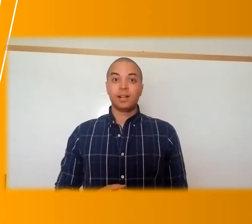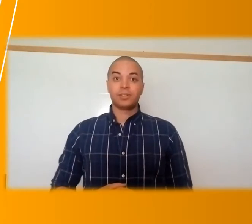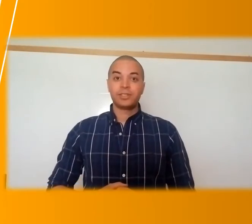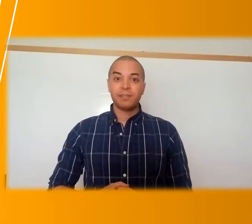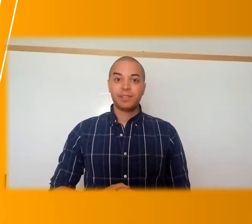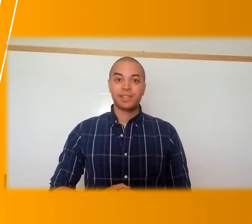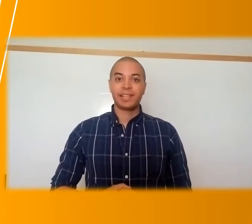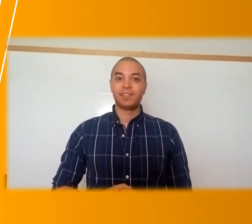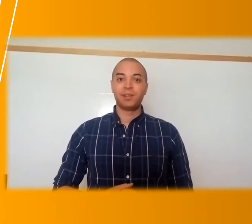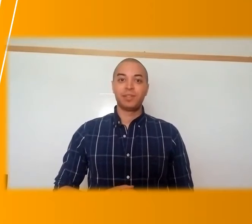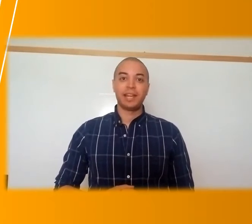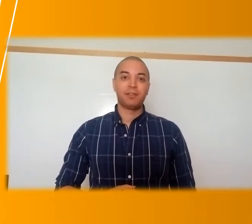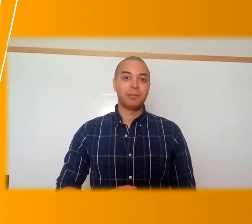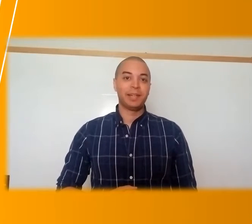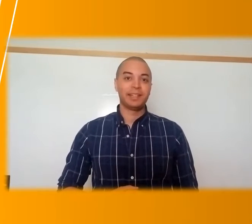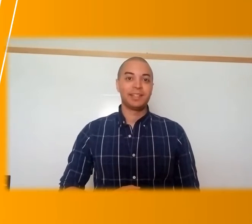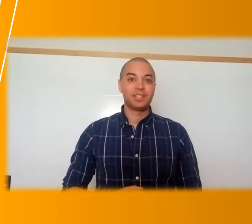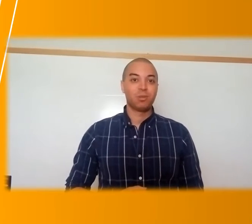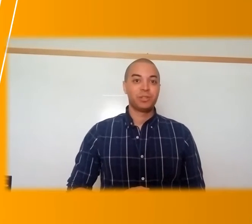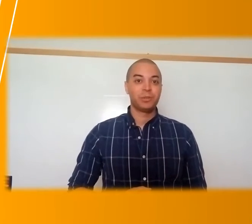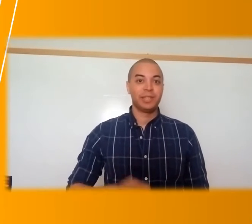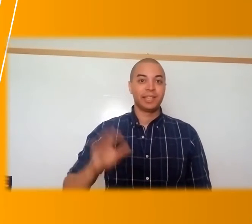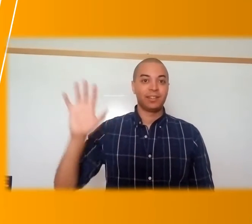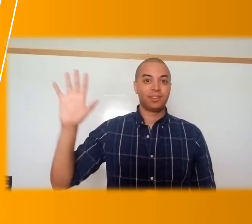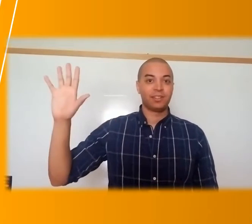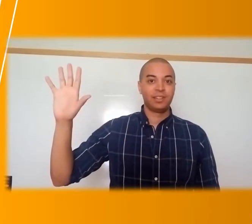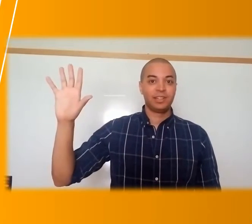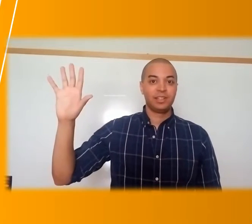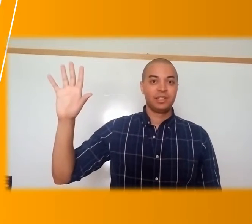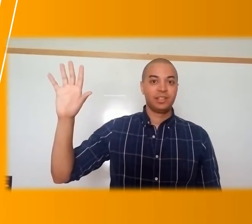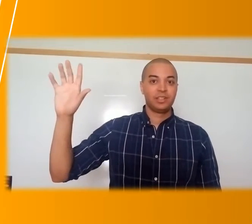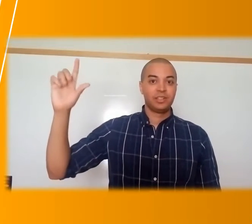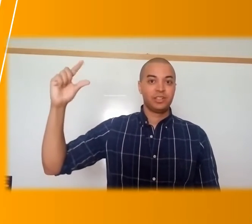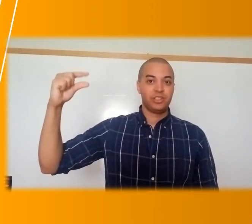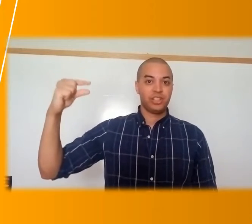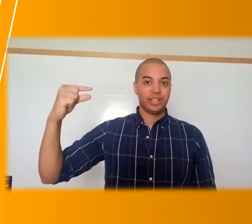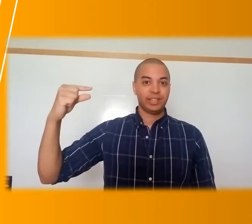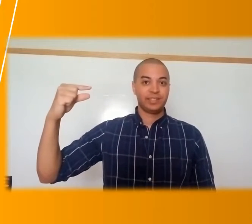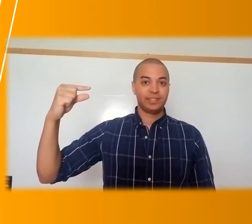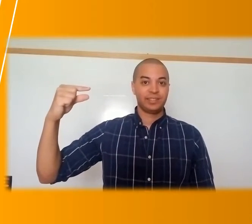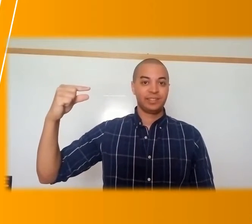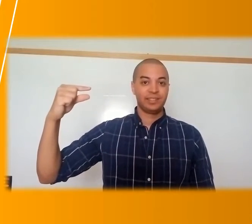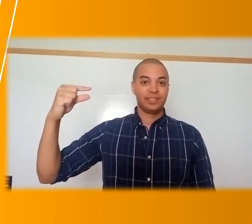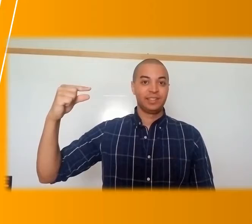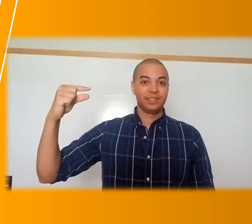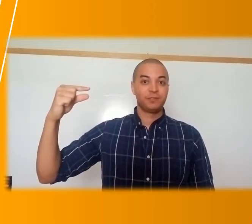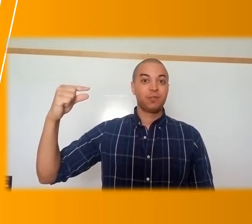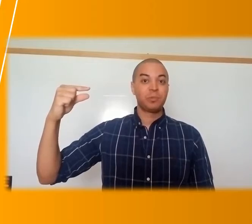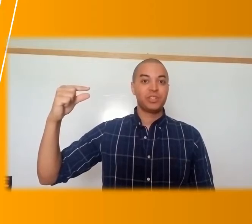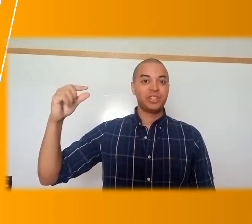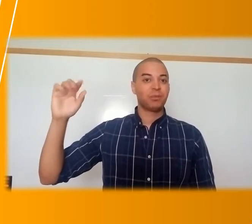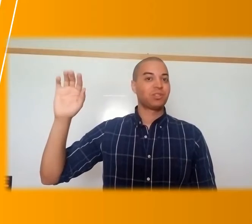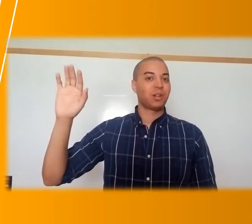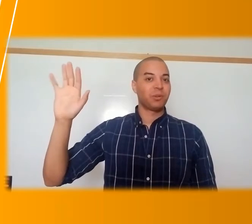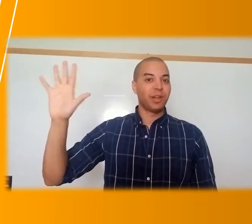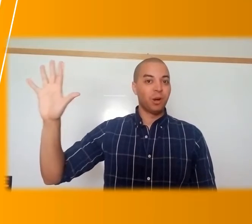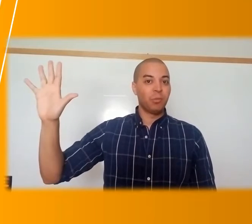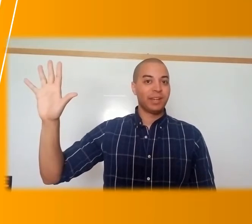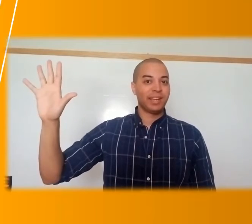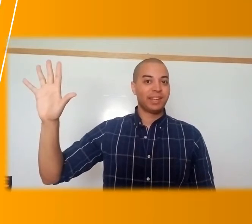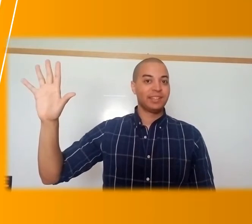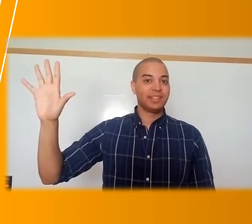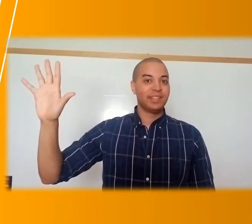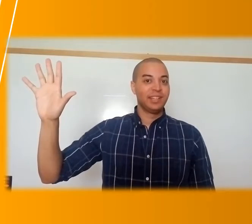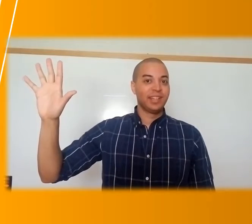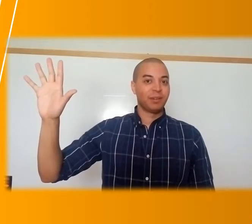Our seventh letter of the alphabet is going to be letter G. To form G, we'll start with an